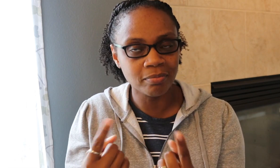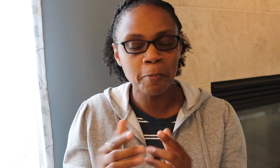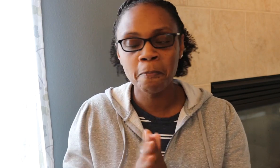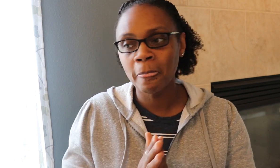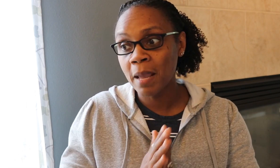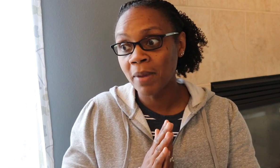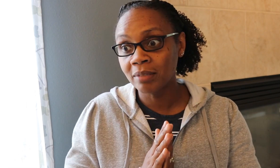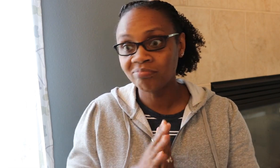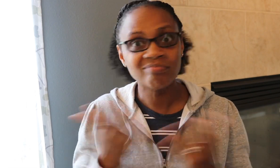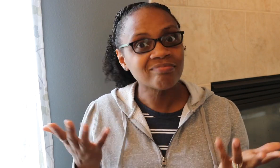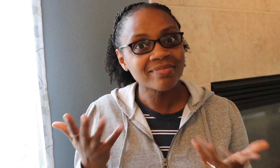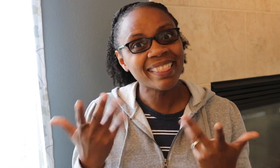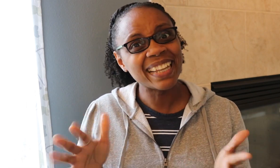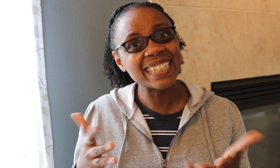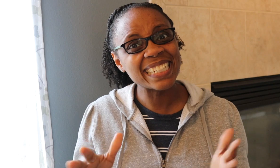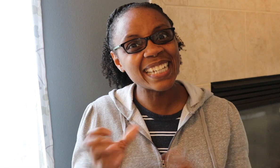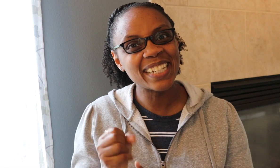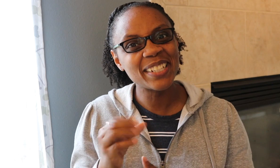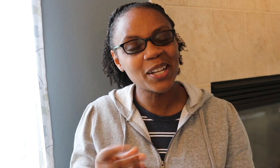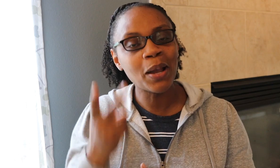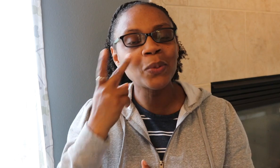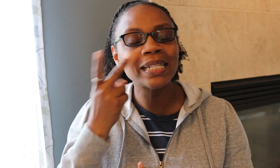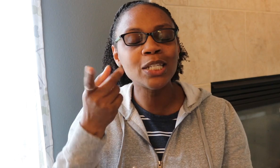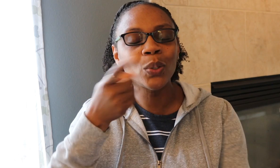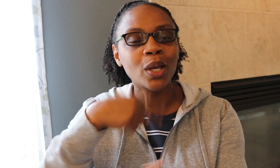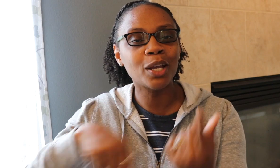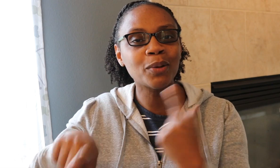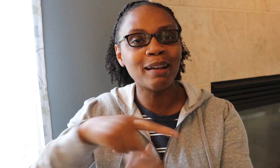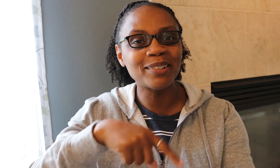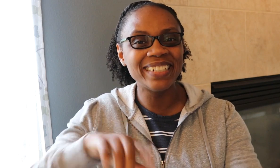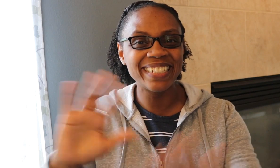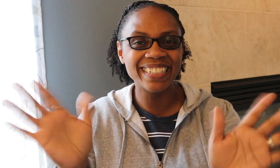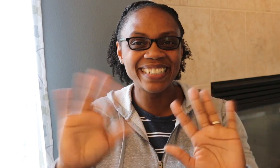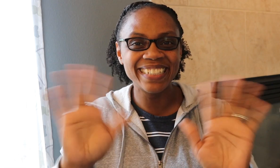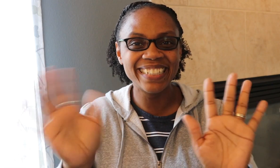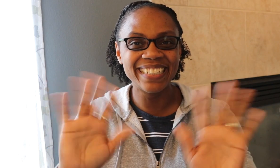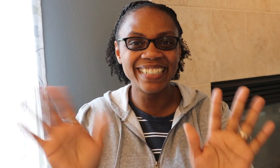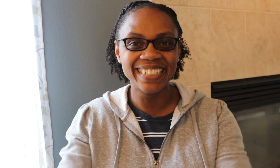that has been a great positive so far, but that's it. I will see you guys around.